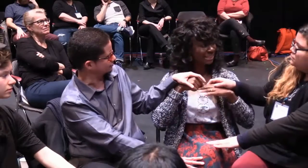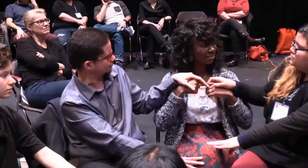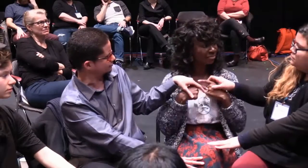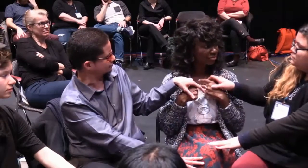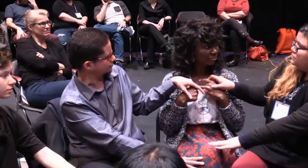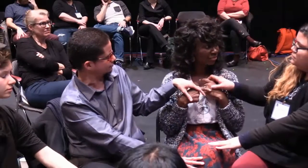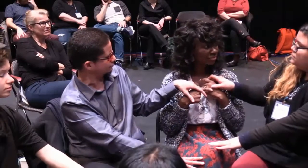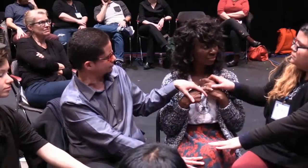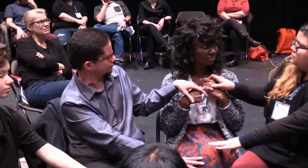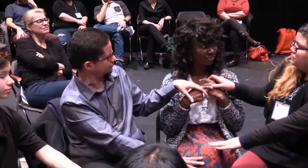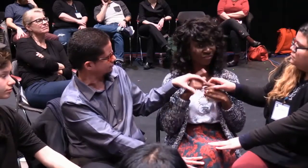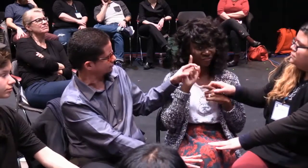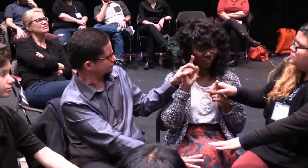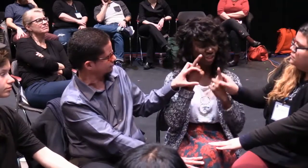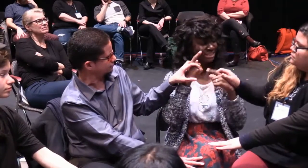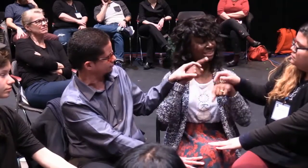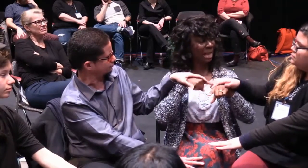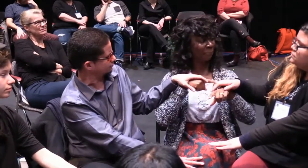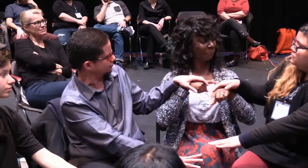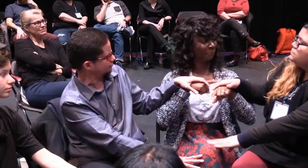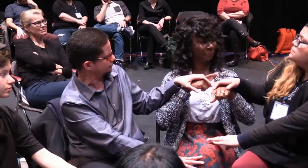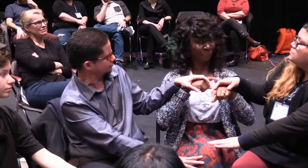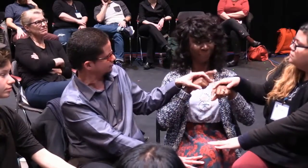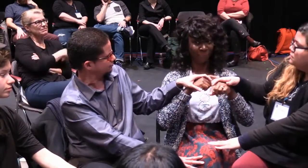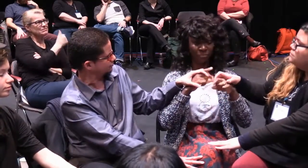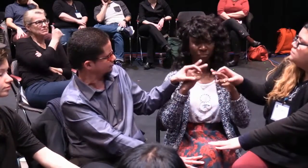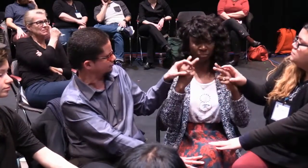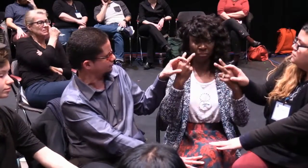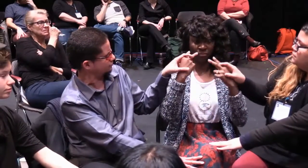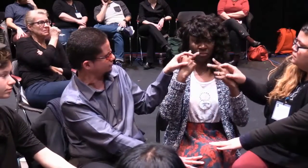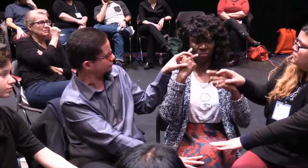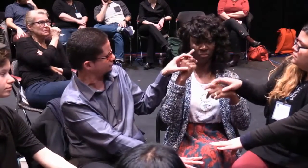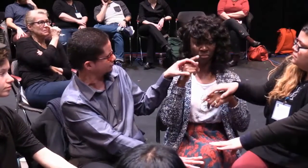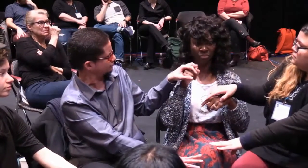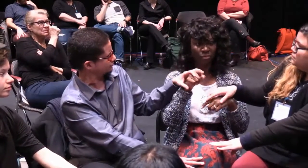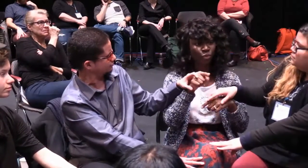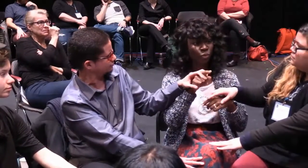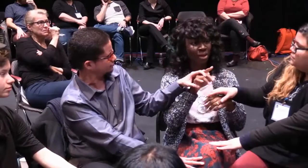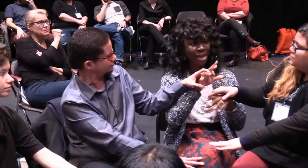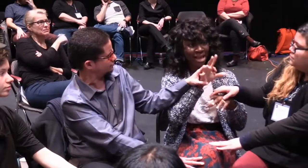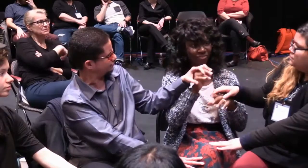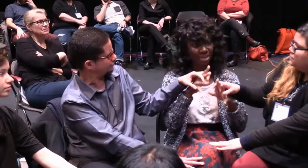I think when I meet someone, the first thing they notice, first time they meet me, is the color of my skin.